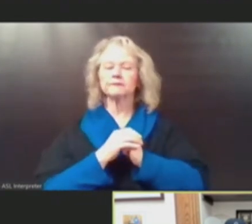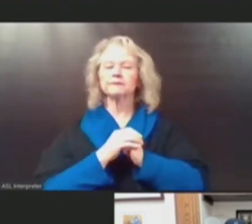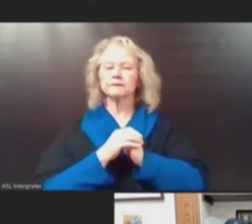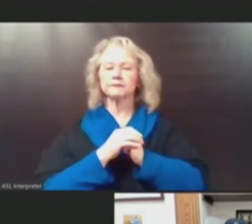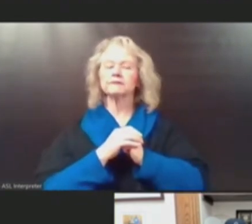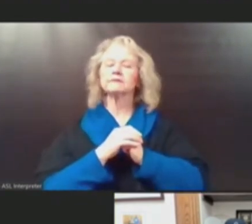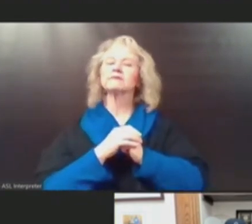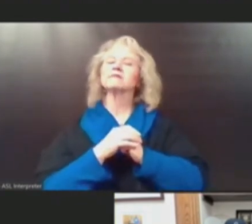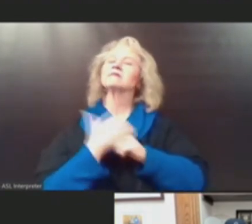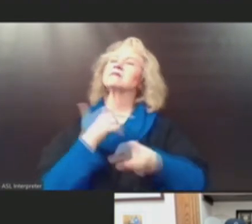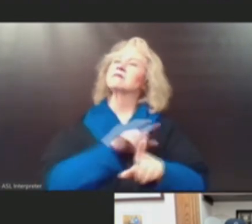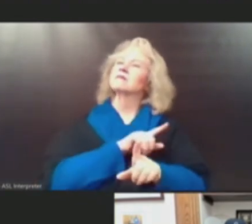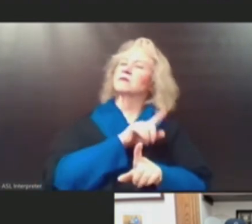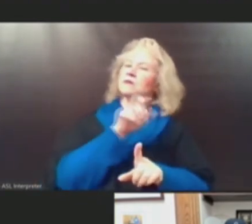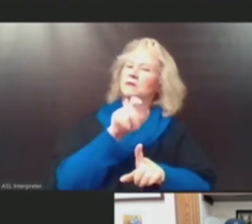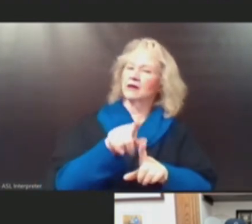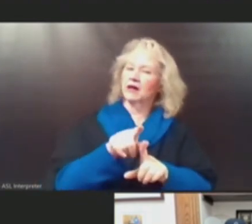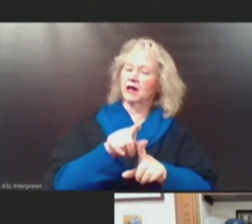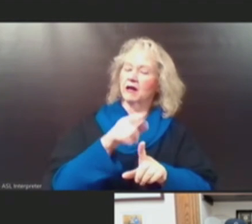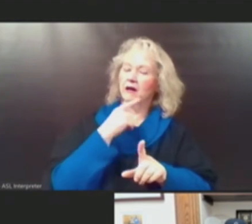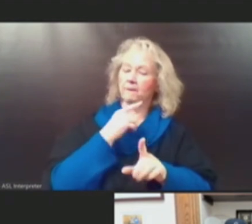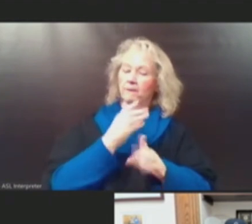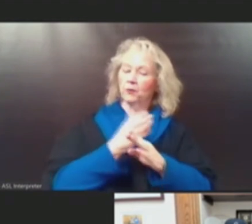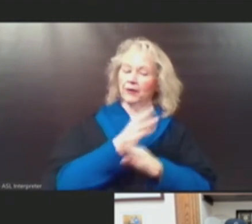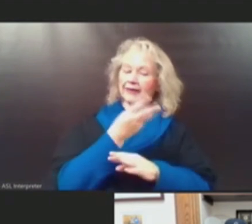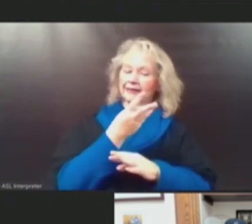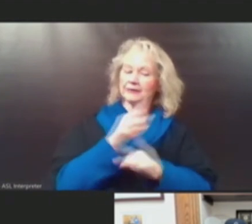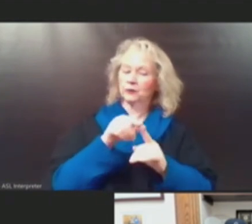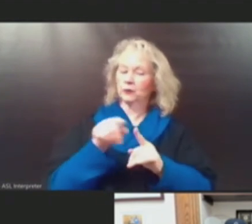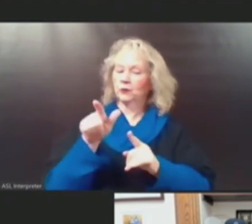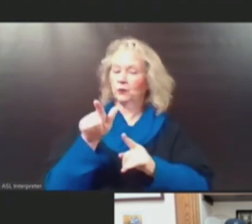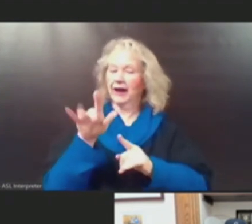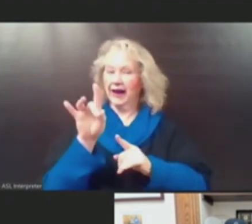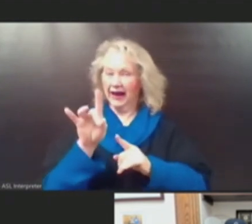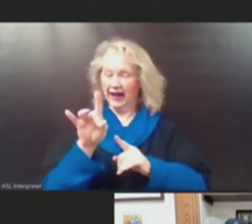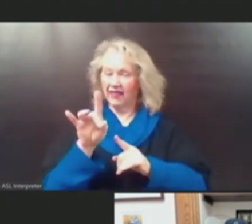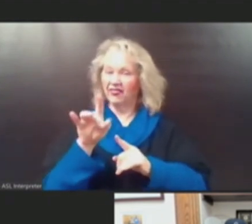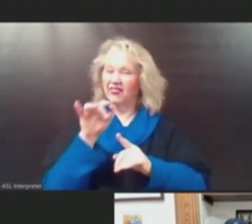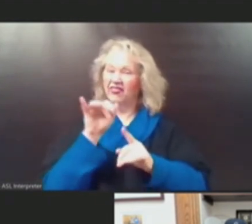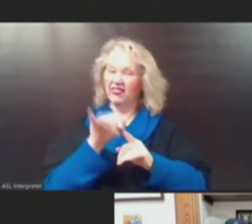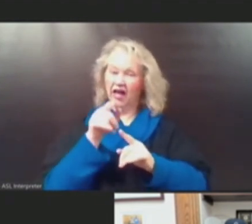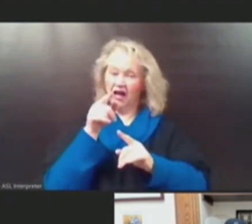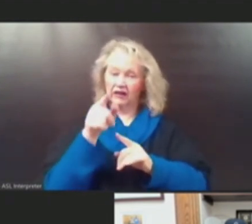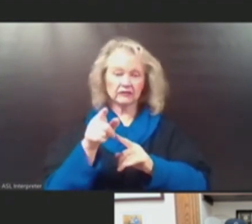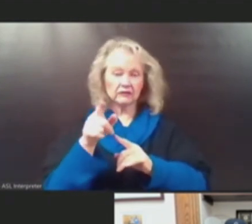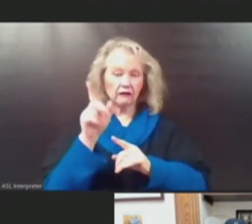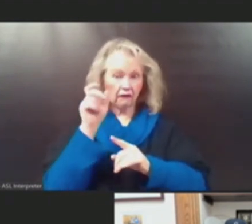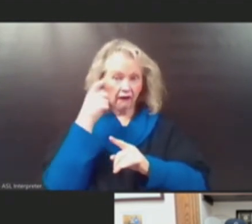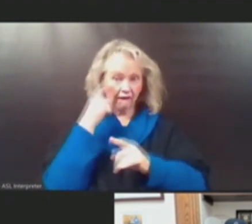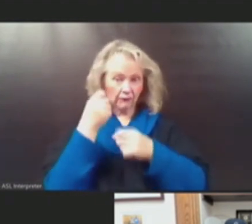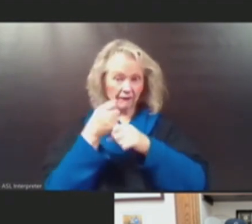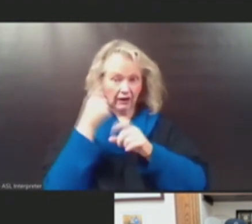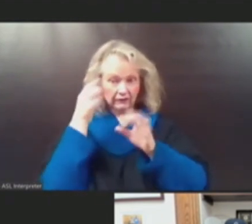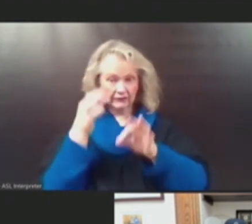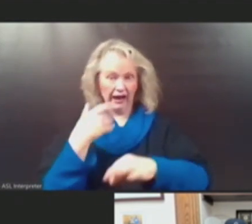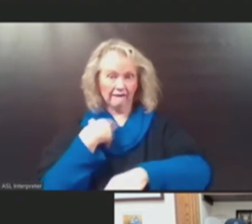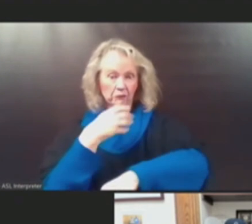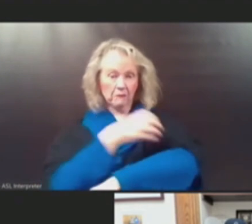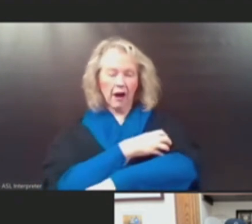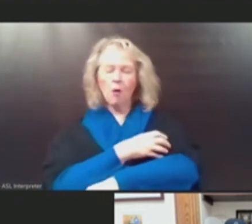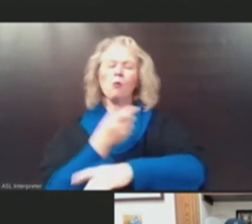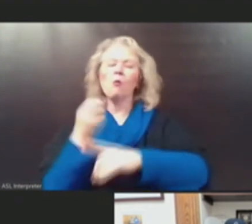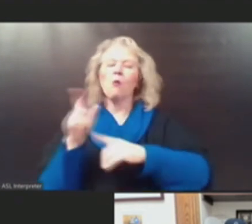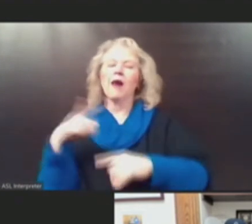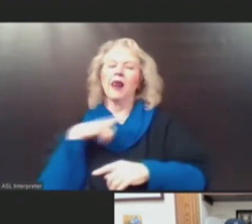And officially from the 16th to the 28th, is that in the governor's authority, or do lawmakers have to approve that section of the mask mandate?